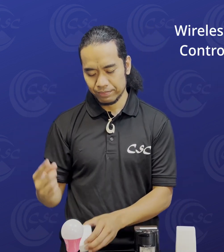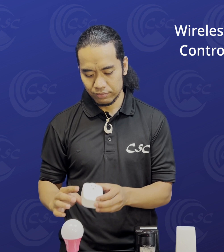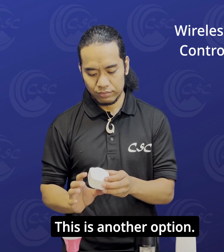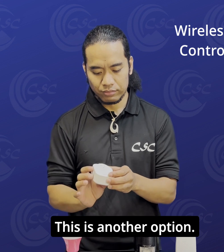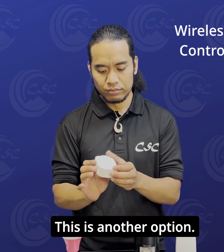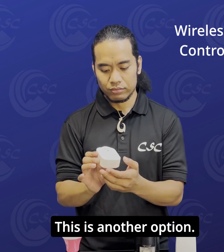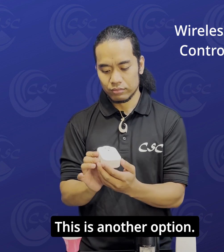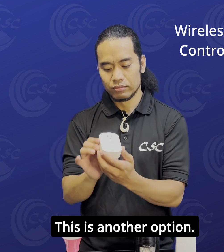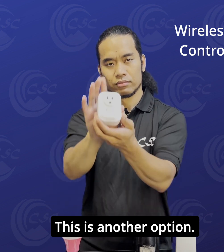This is another option.